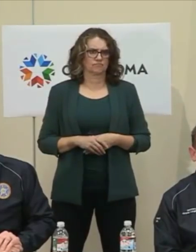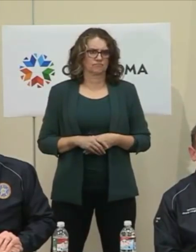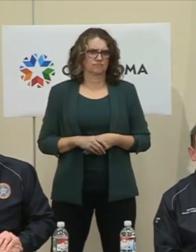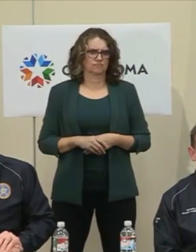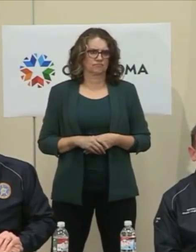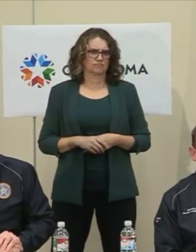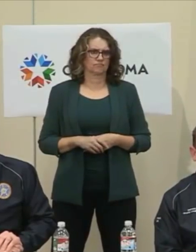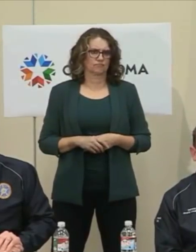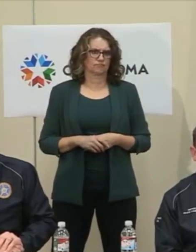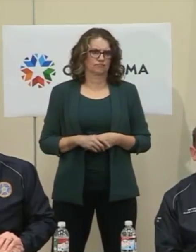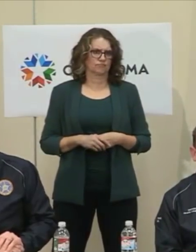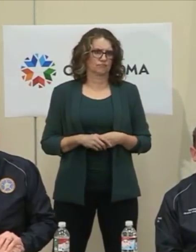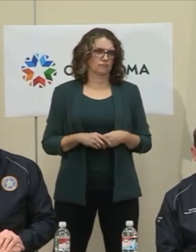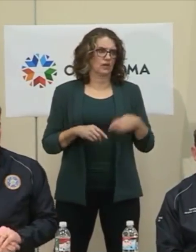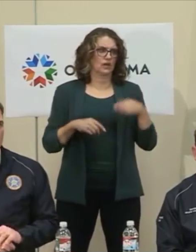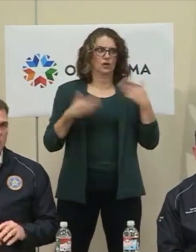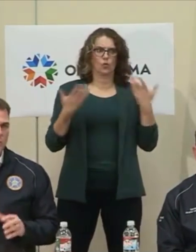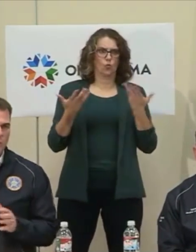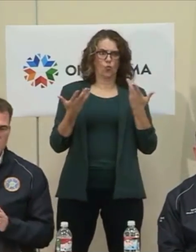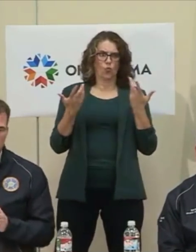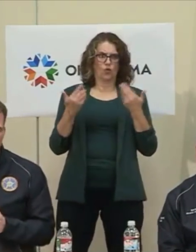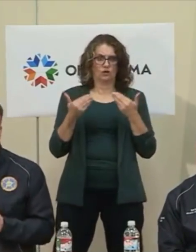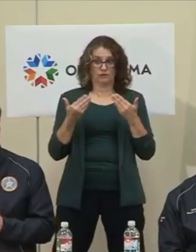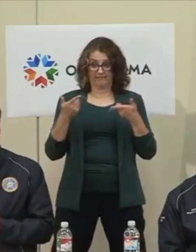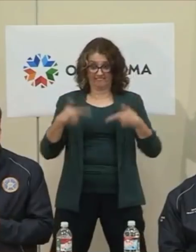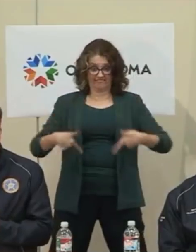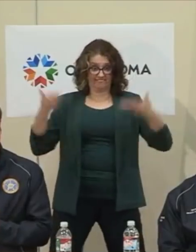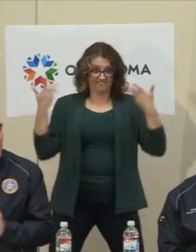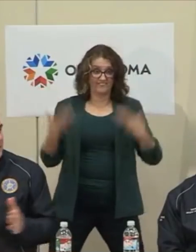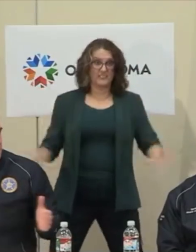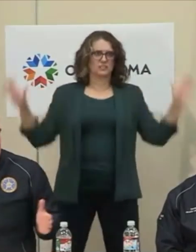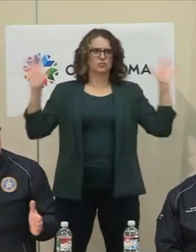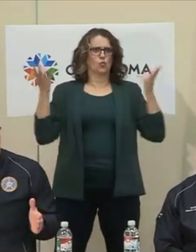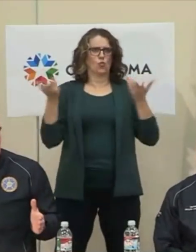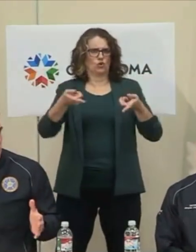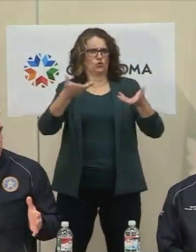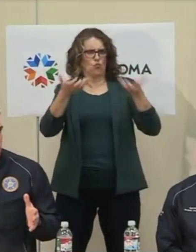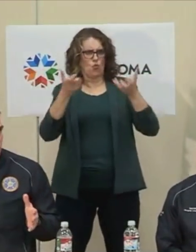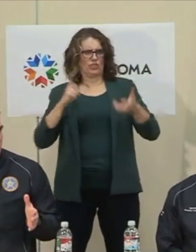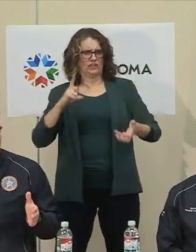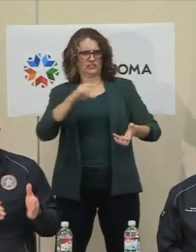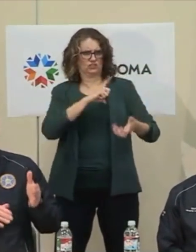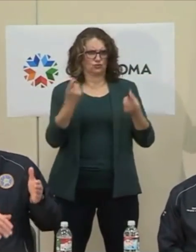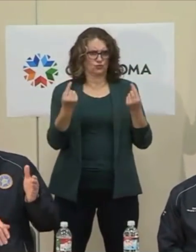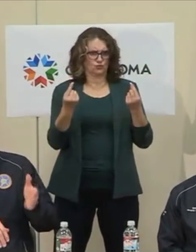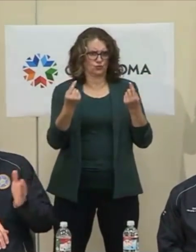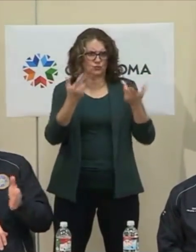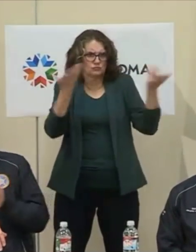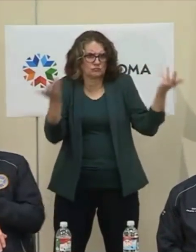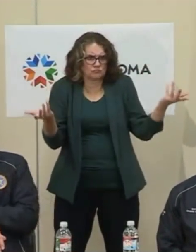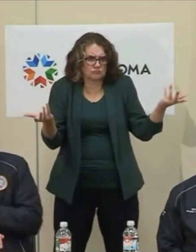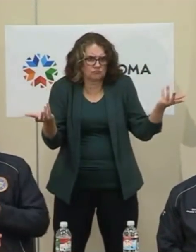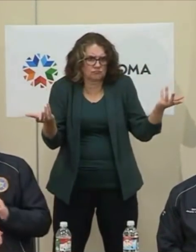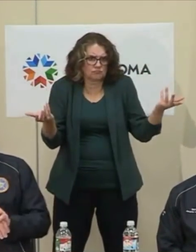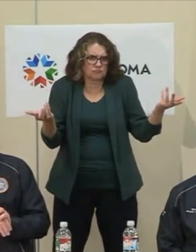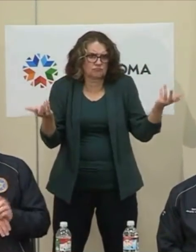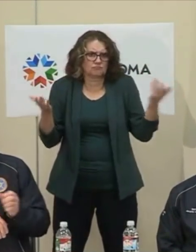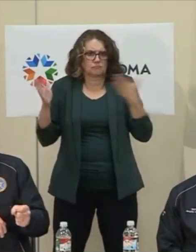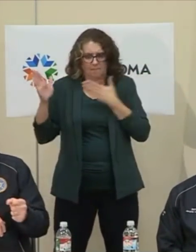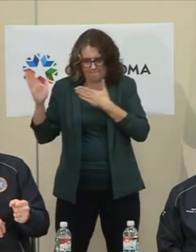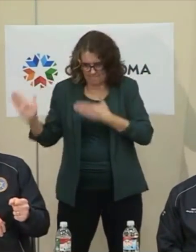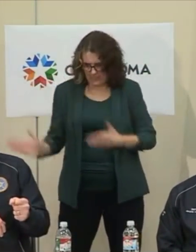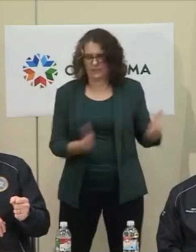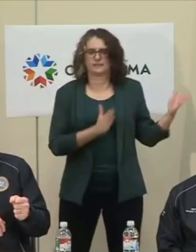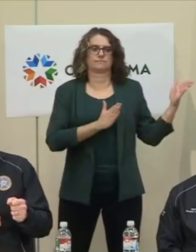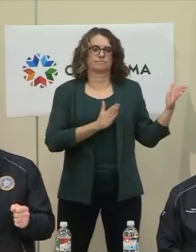what's that goal look like for you right now? Well, we're in the planning stages right now, so I have assigned out kind of six pillars.